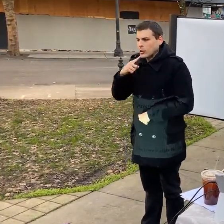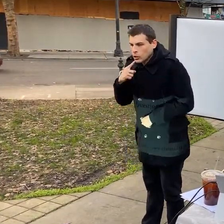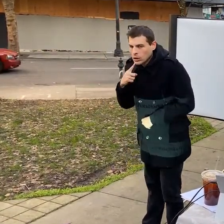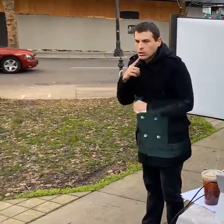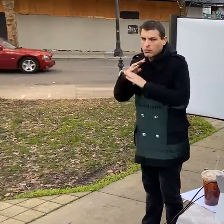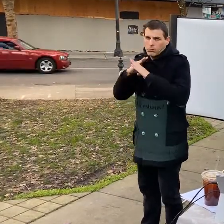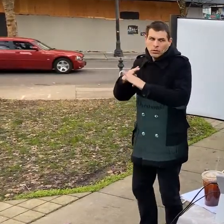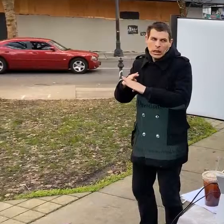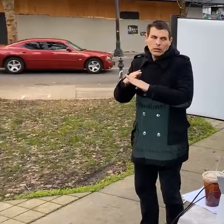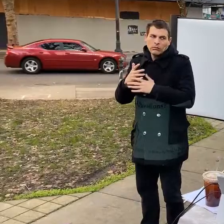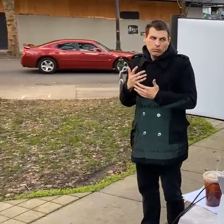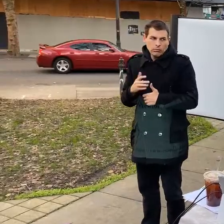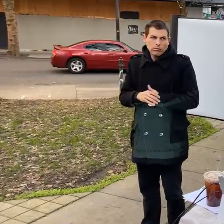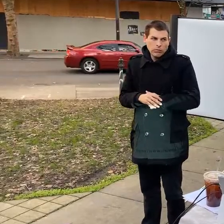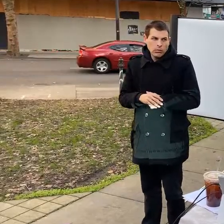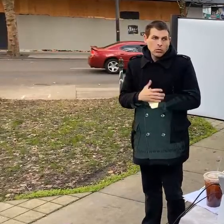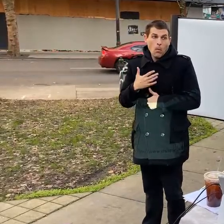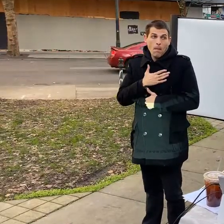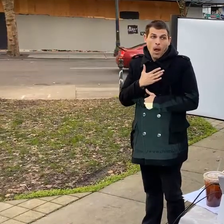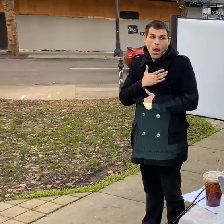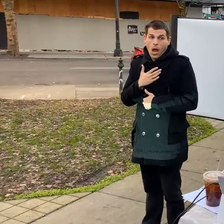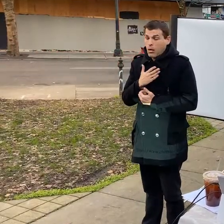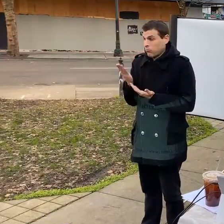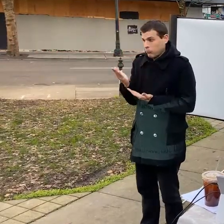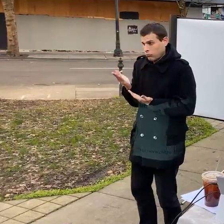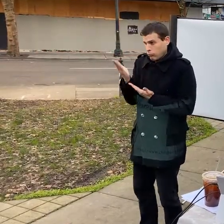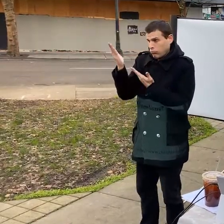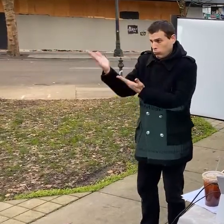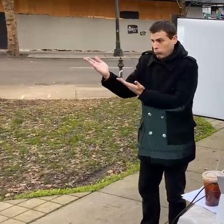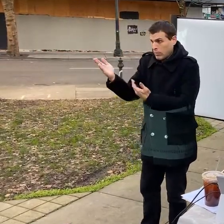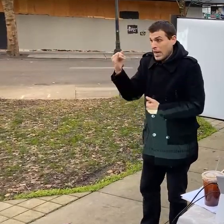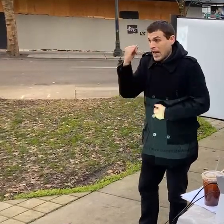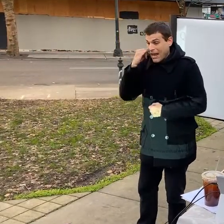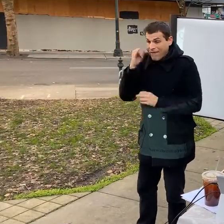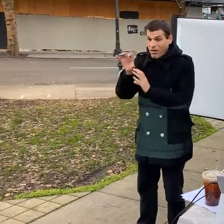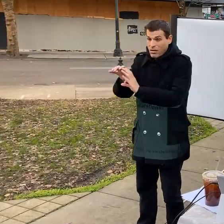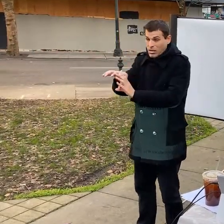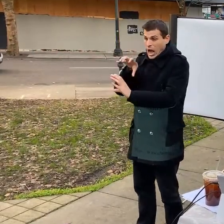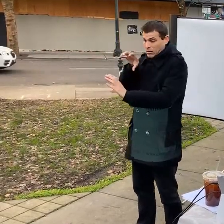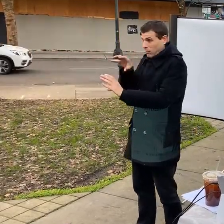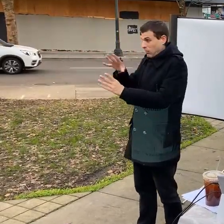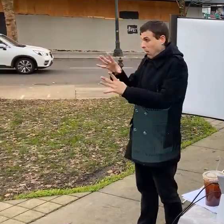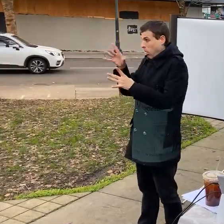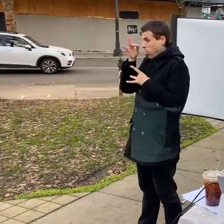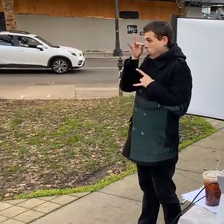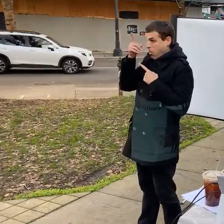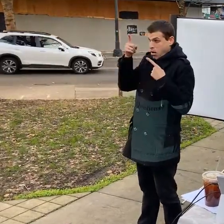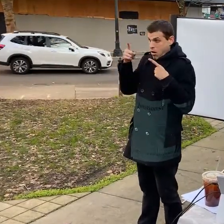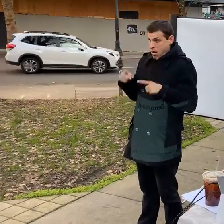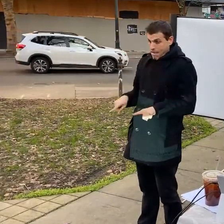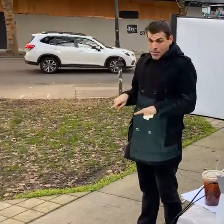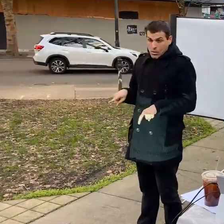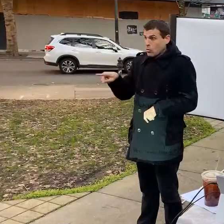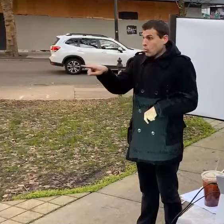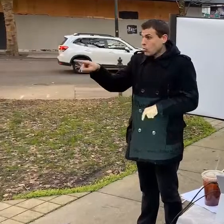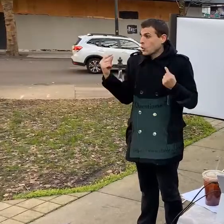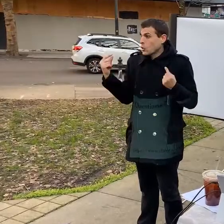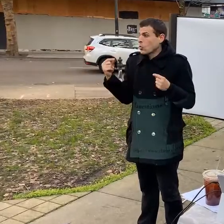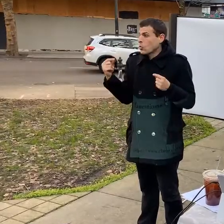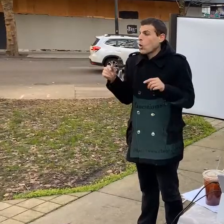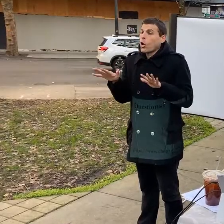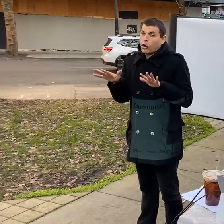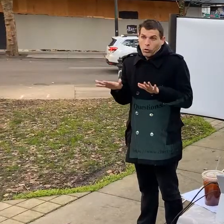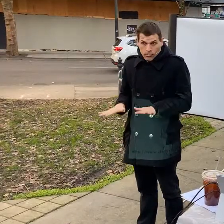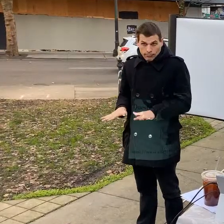my suggestion would be if you're like in the moment exposed to this any of this kind of stuff is to as calmly as you